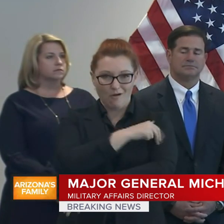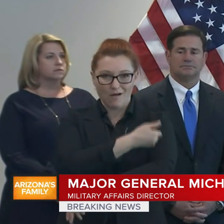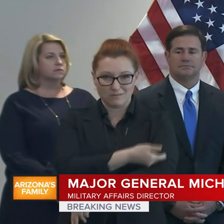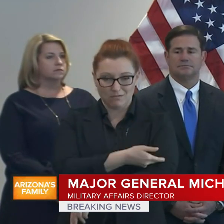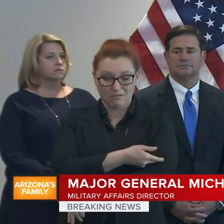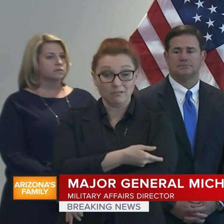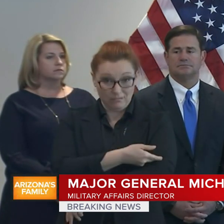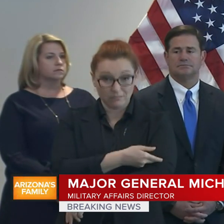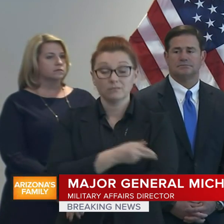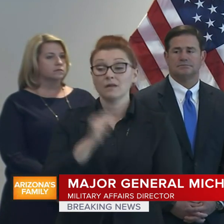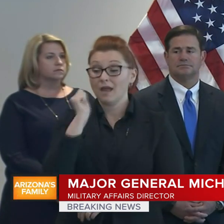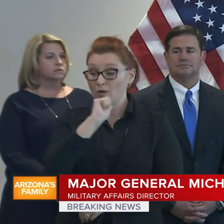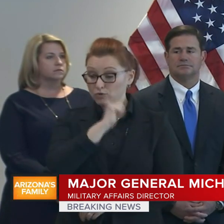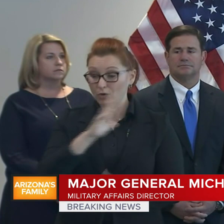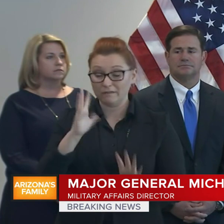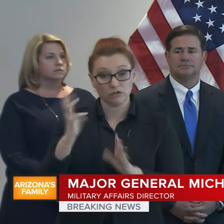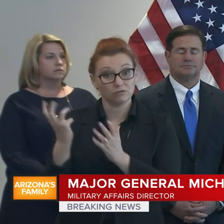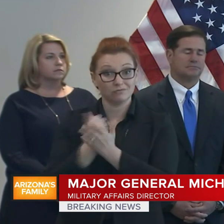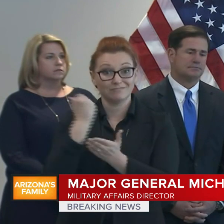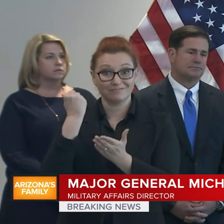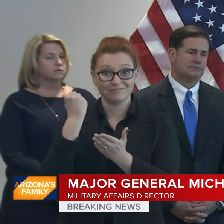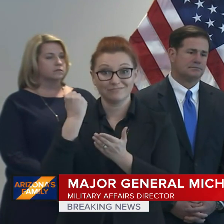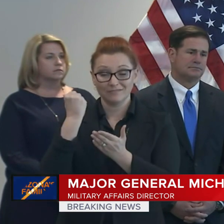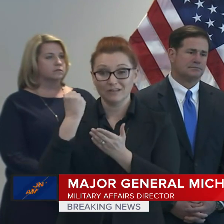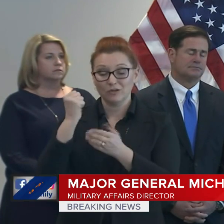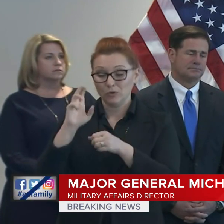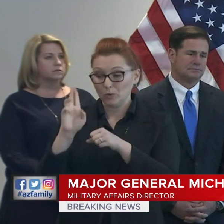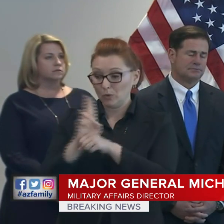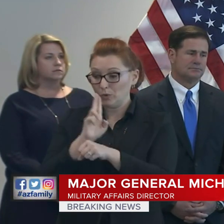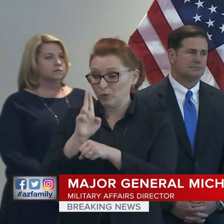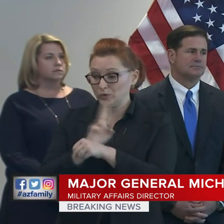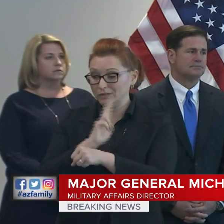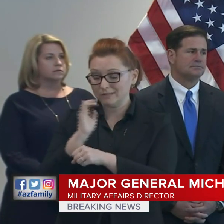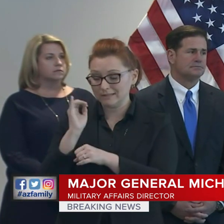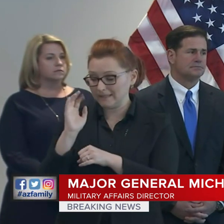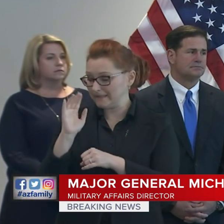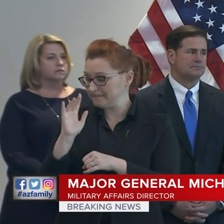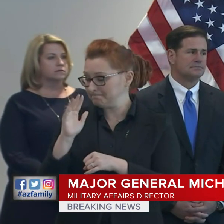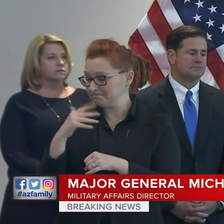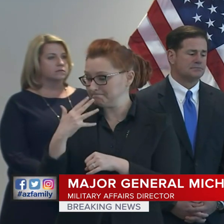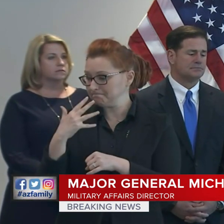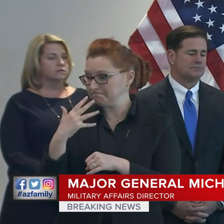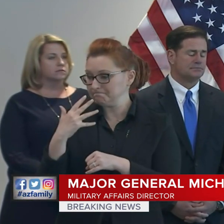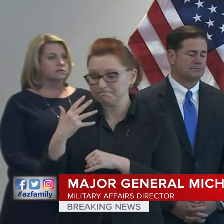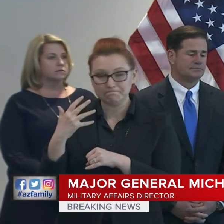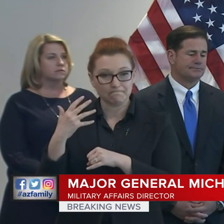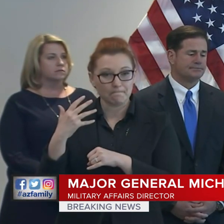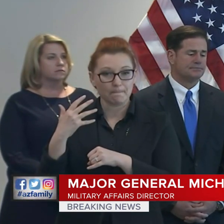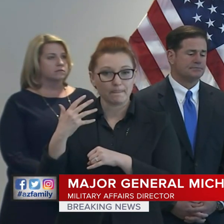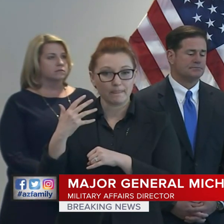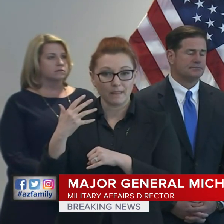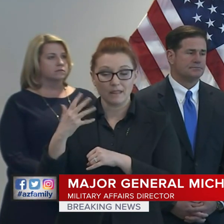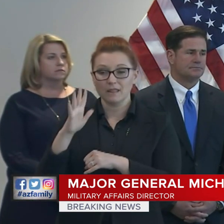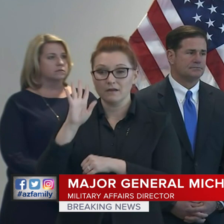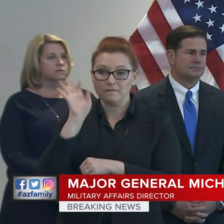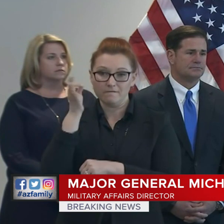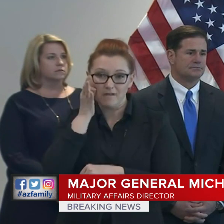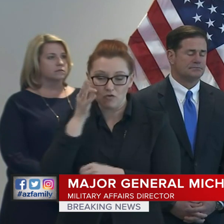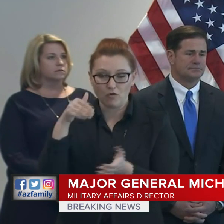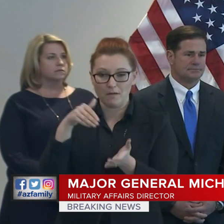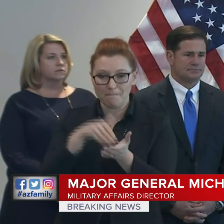Arizona was able to resource the last of the 50 federal medical systems,